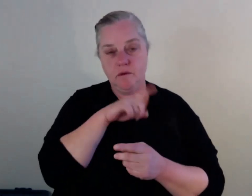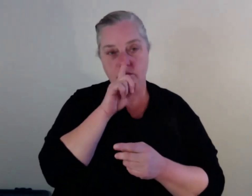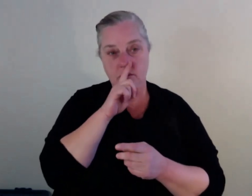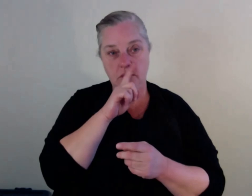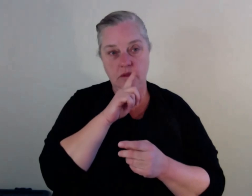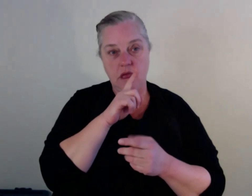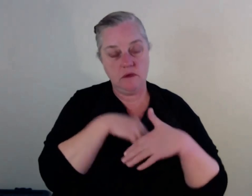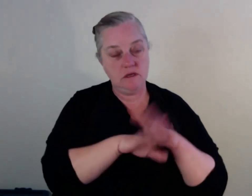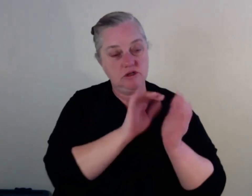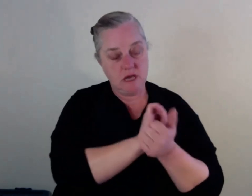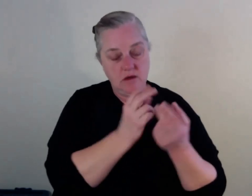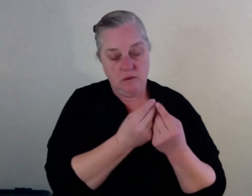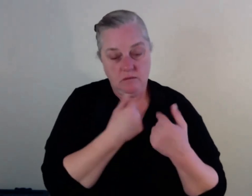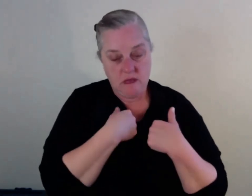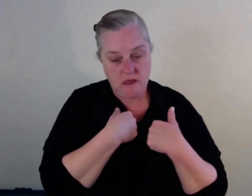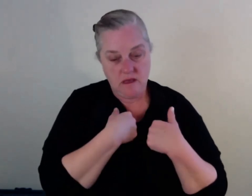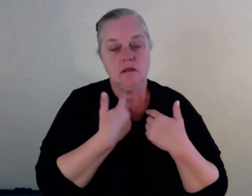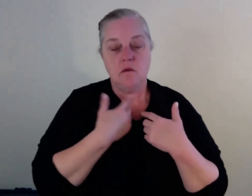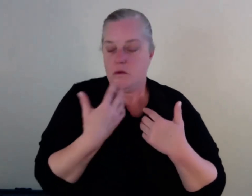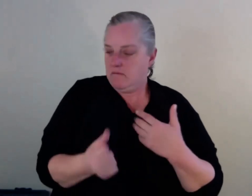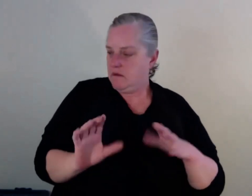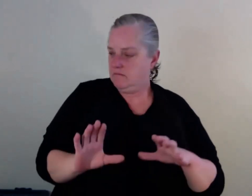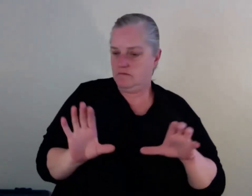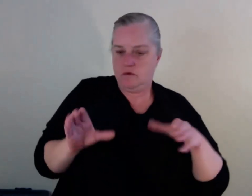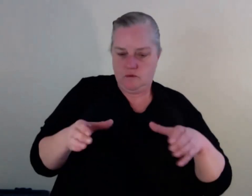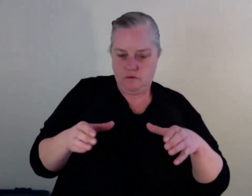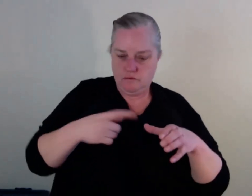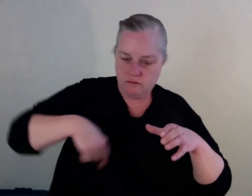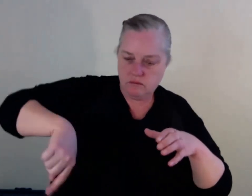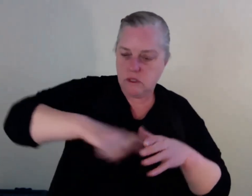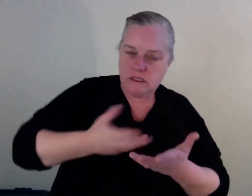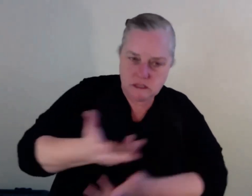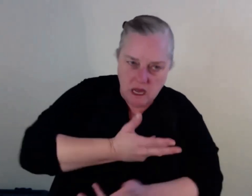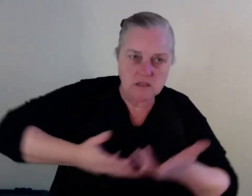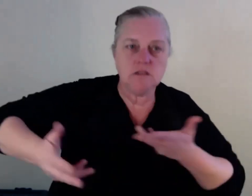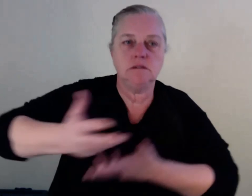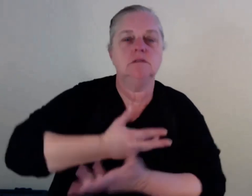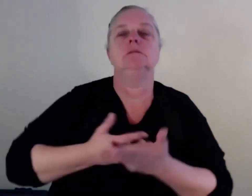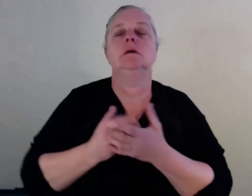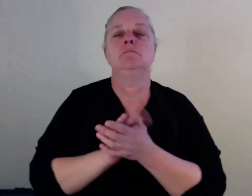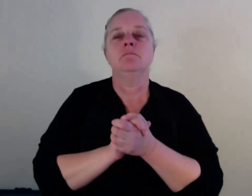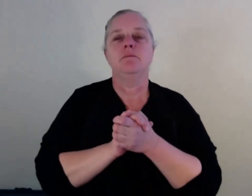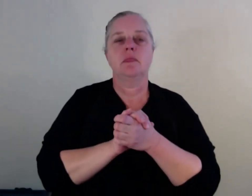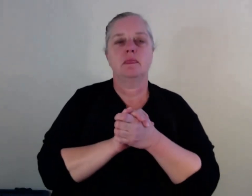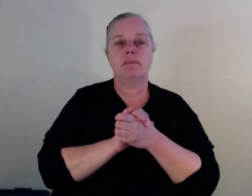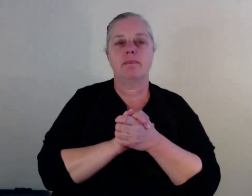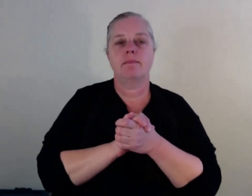so we can get some data out of it and it will be very soon released. But it's going to be on the 17th or